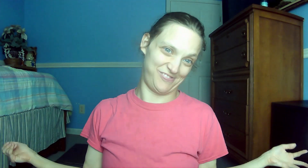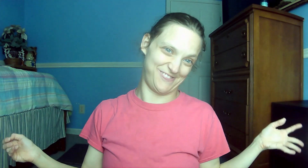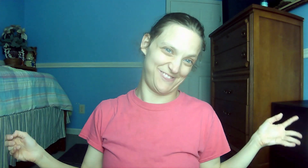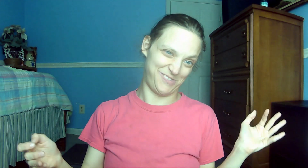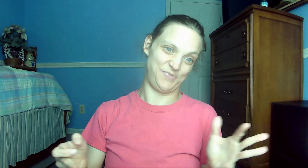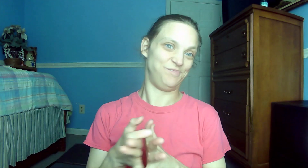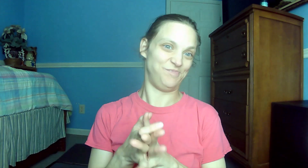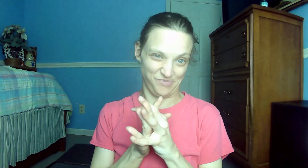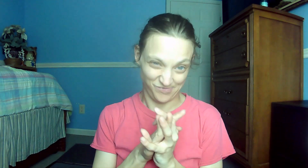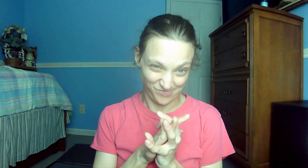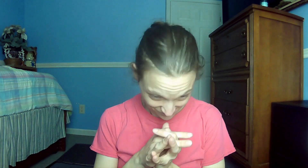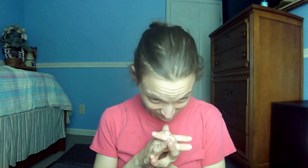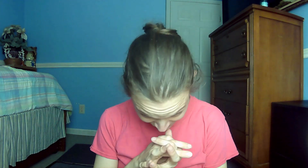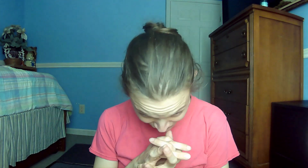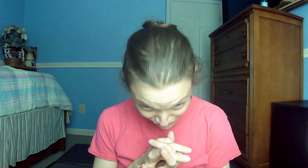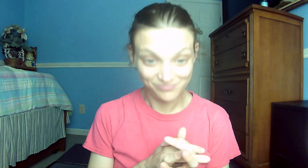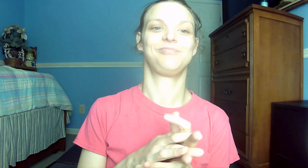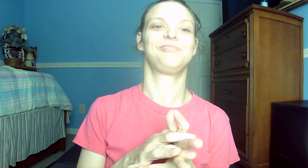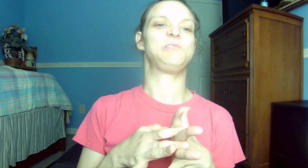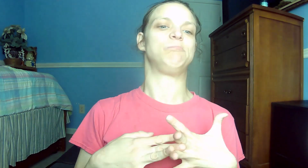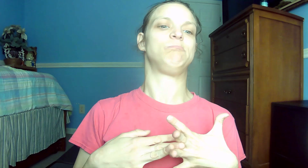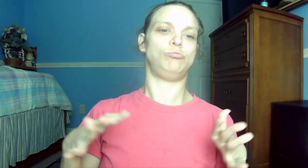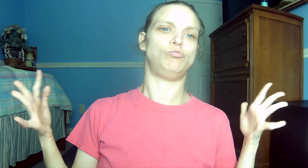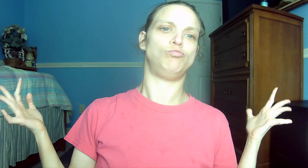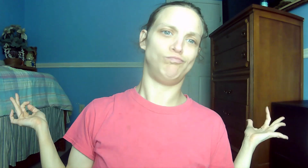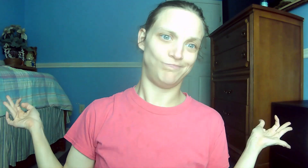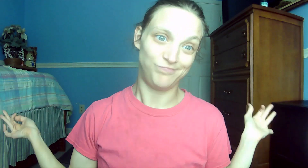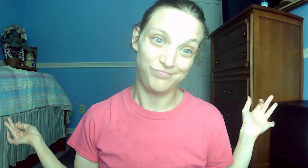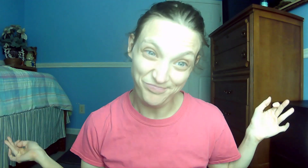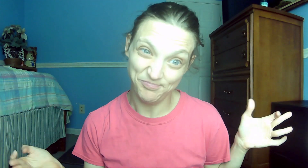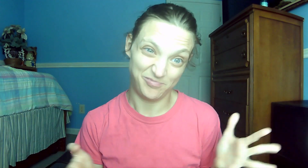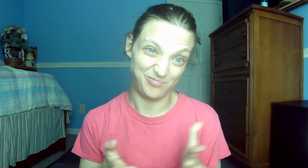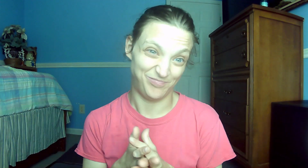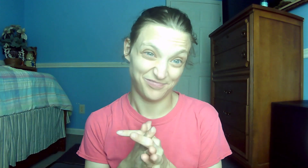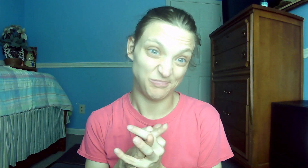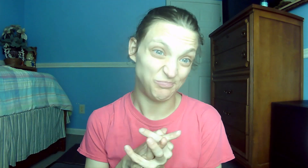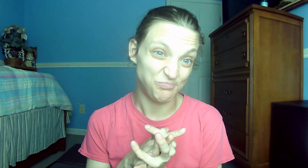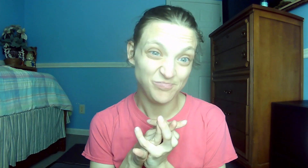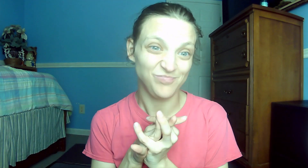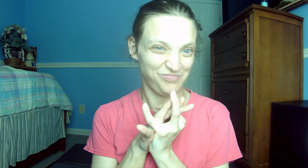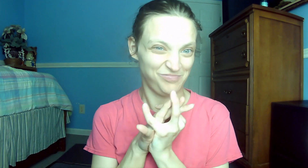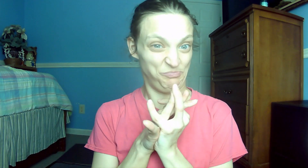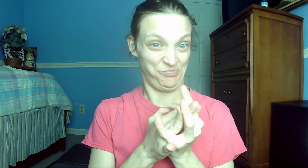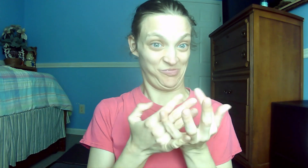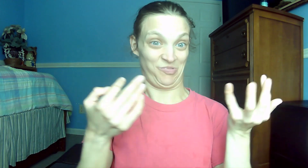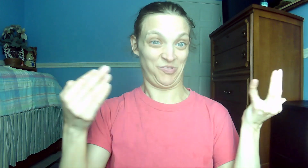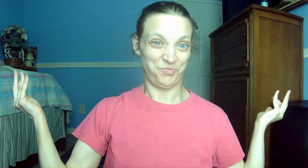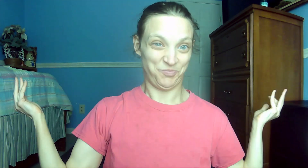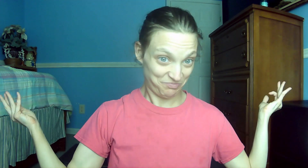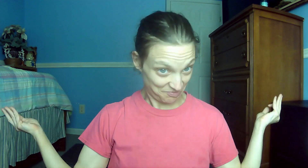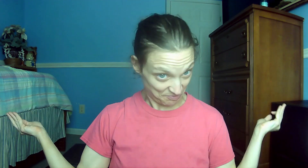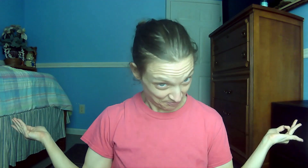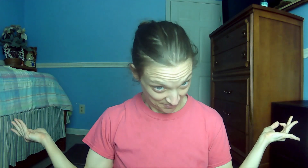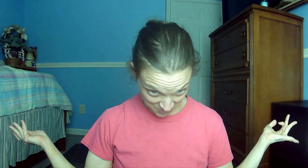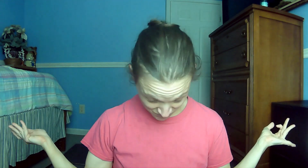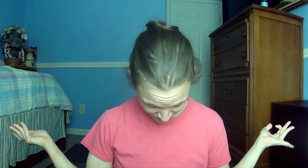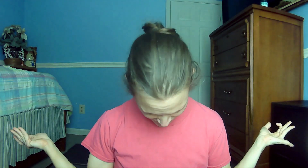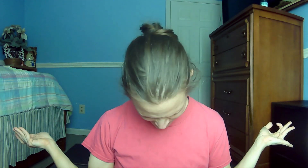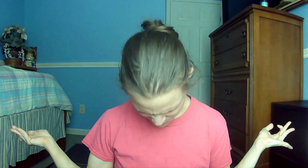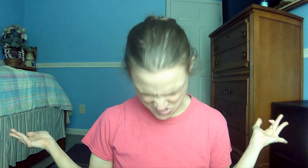given to me. 51. Romans 5.1 Therefore, since we have been justified through faith, we